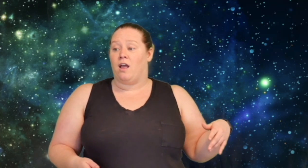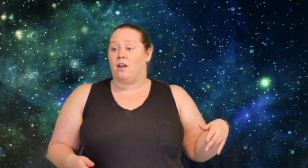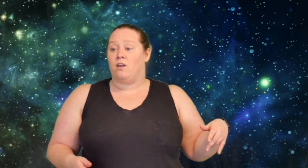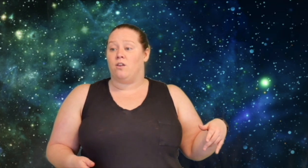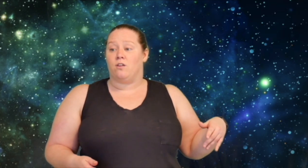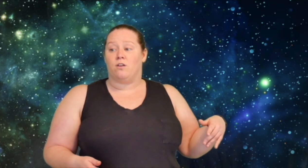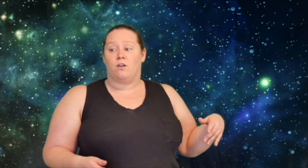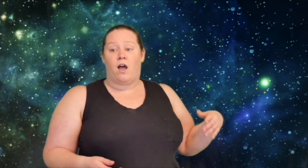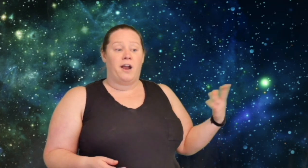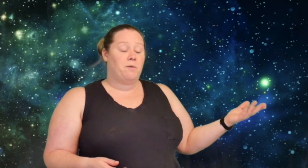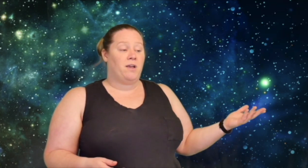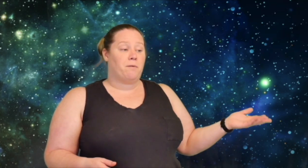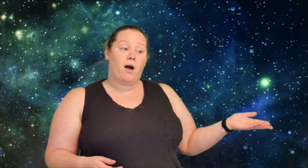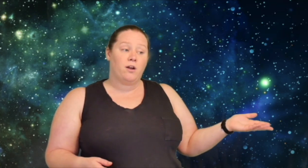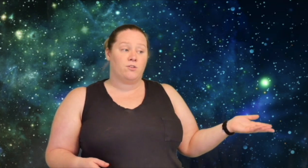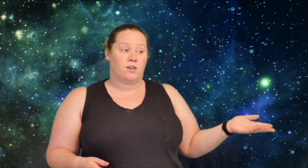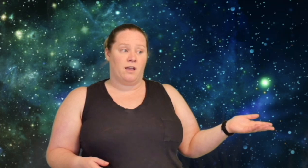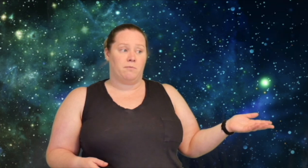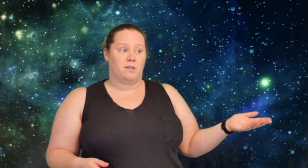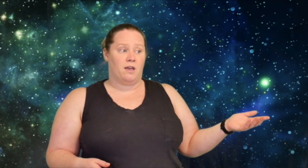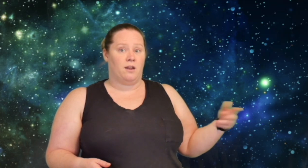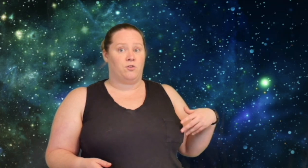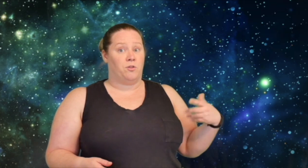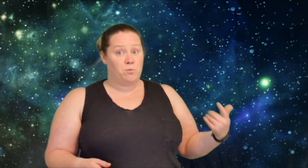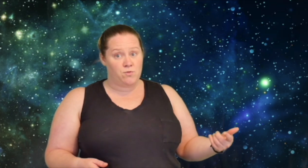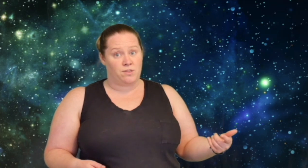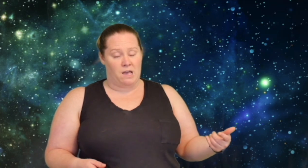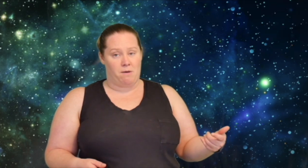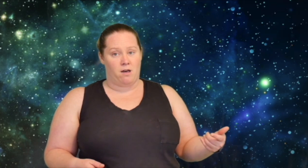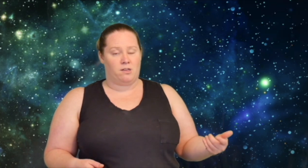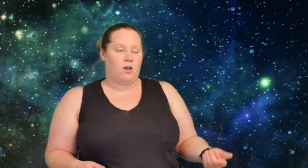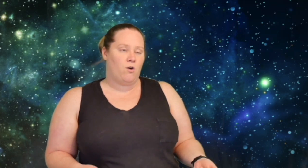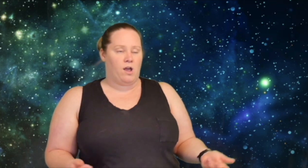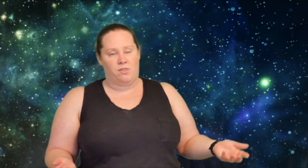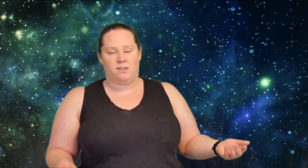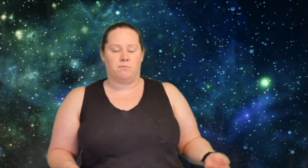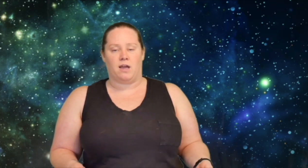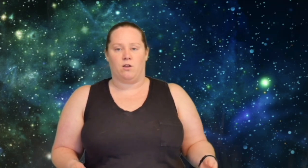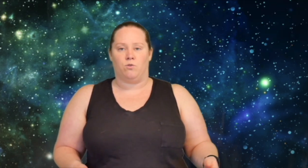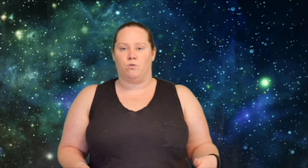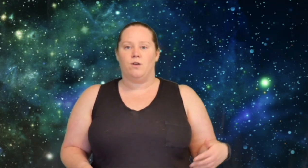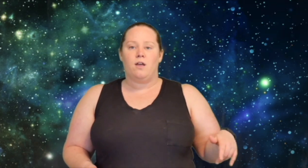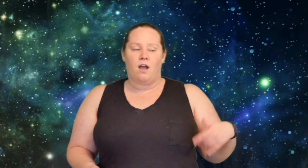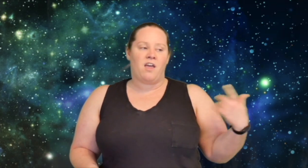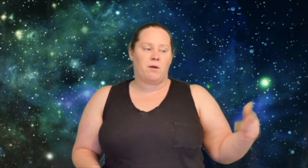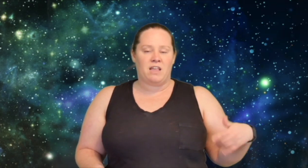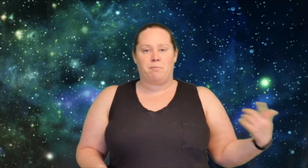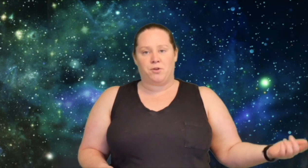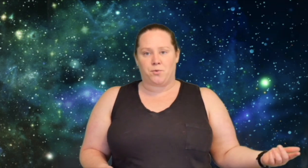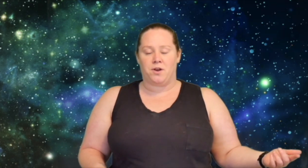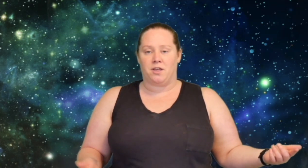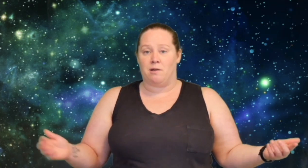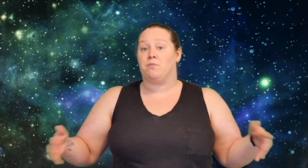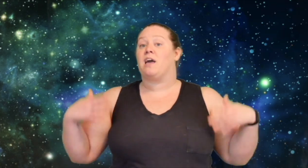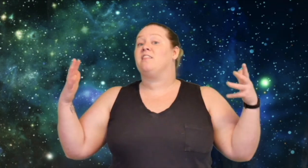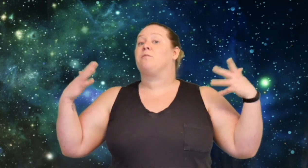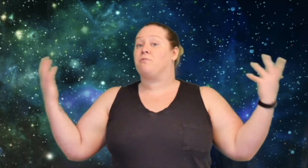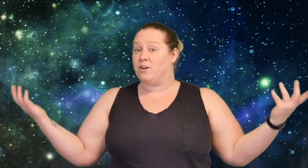I didn't pick up Hunger Games again until the movies came out. I like, okay, this seems kind of cool, and I was able to read again with kind of like a refreshed